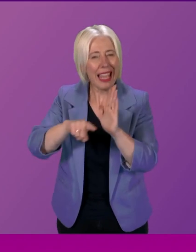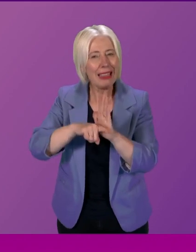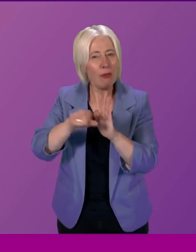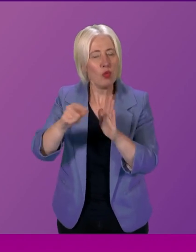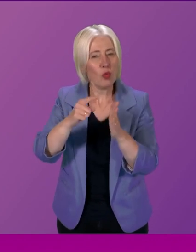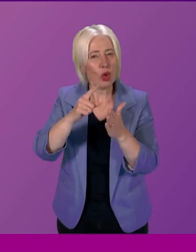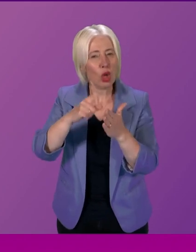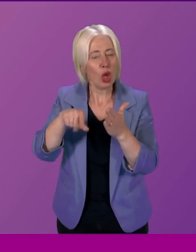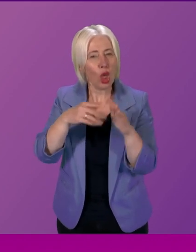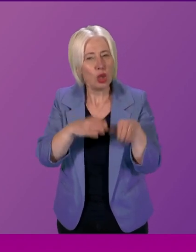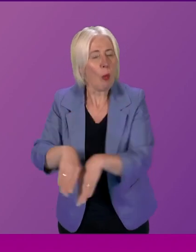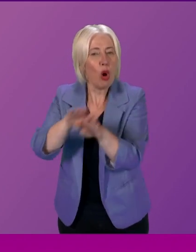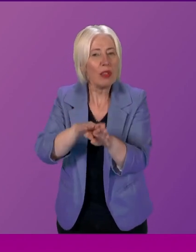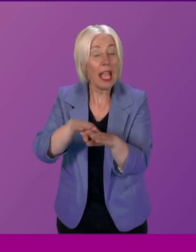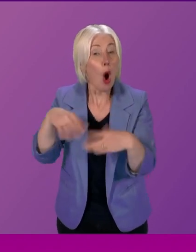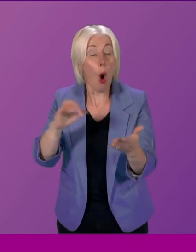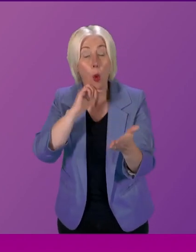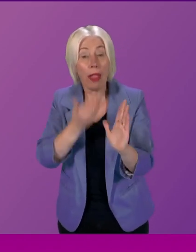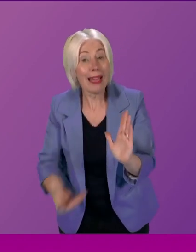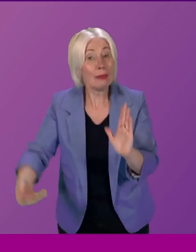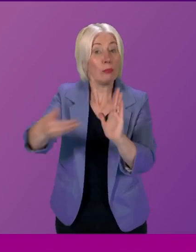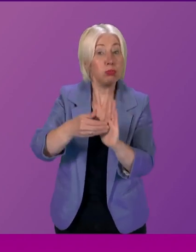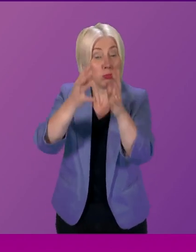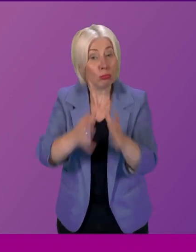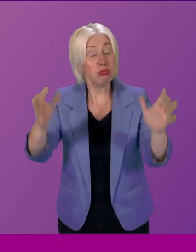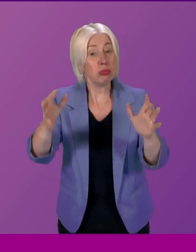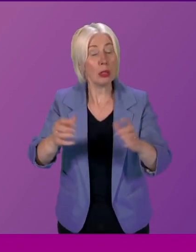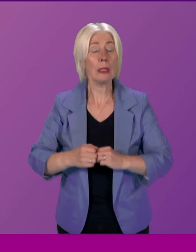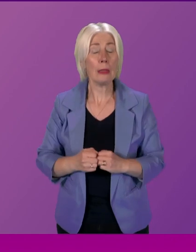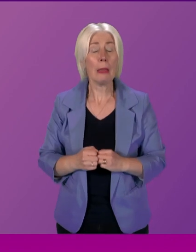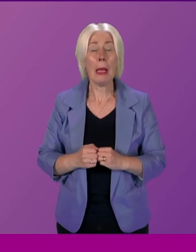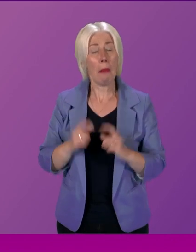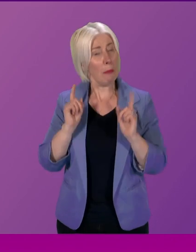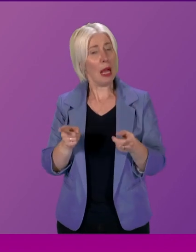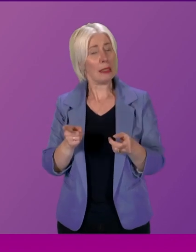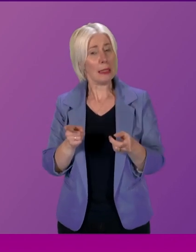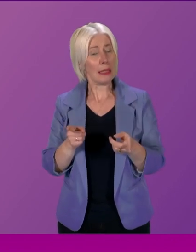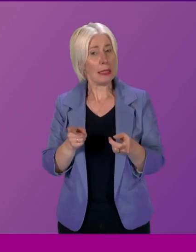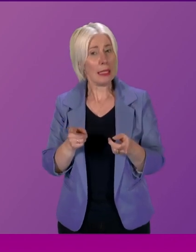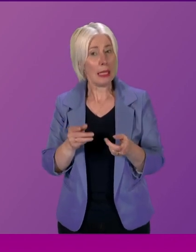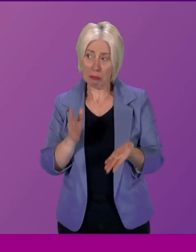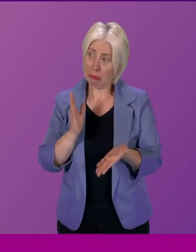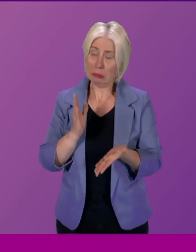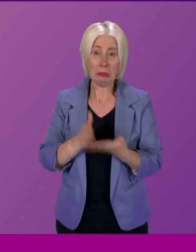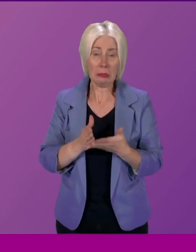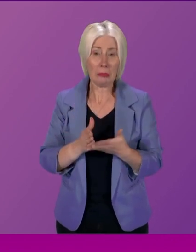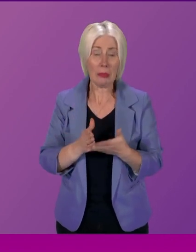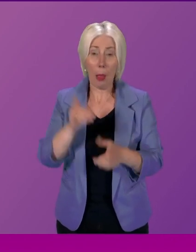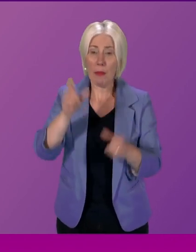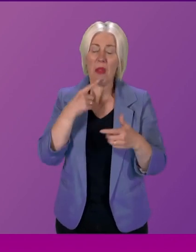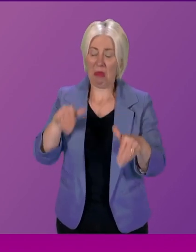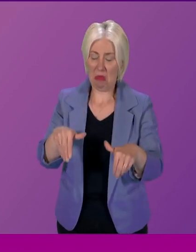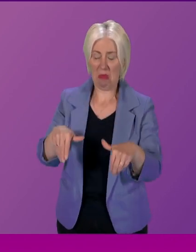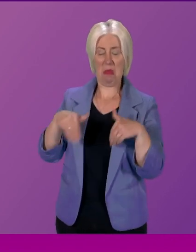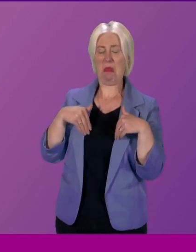that perhaps it's not immediately apparent to consider. But, you know, it's just as legitimate for people not to participate